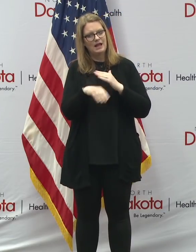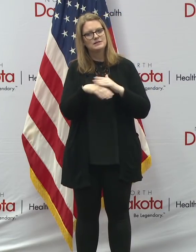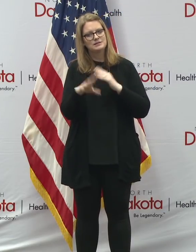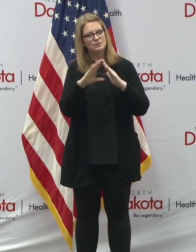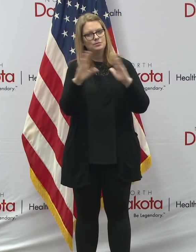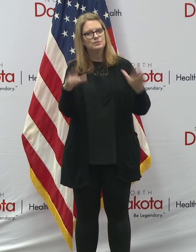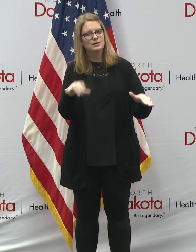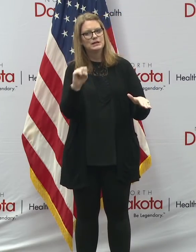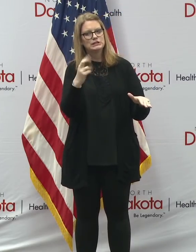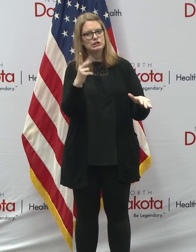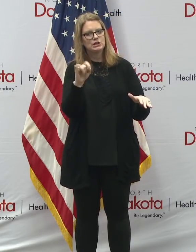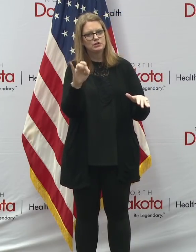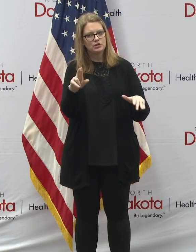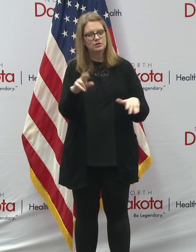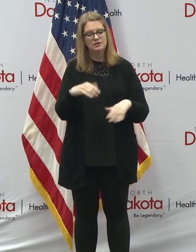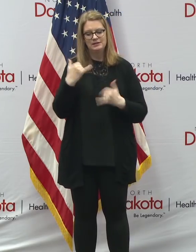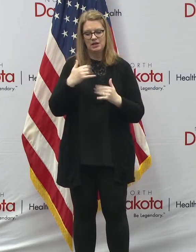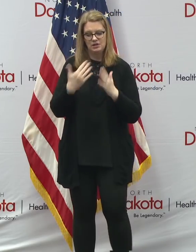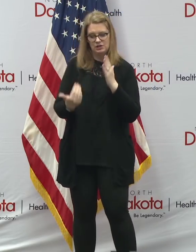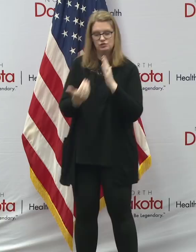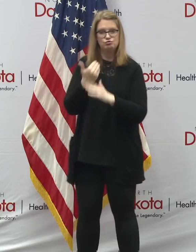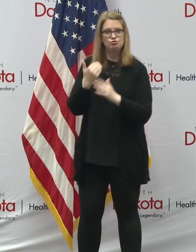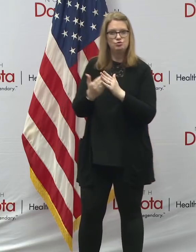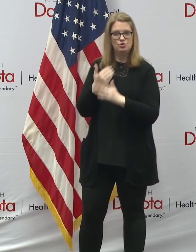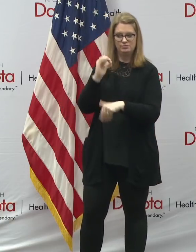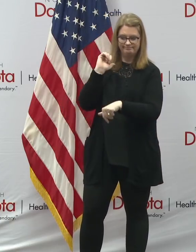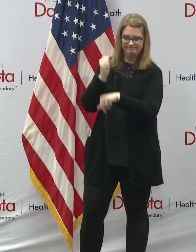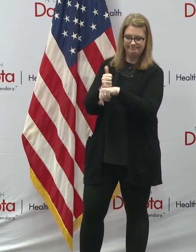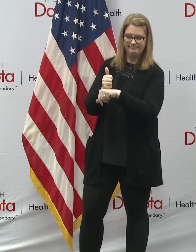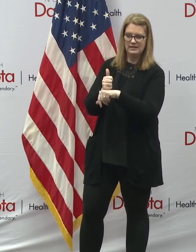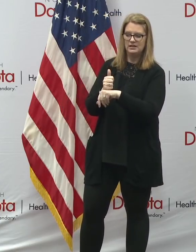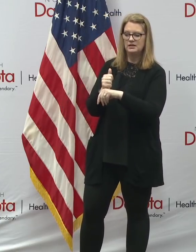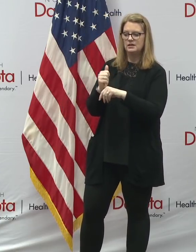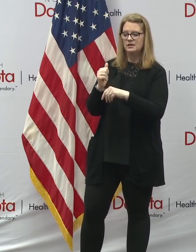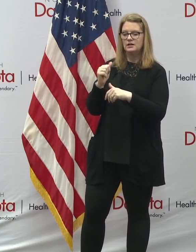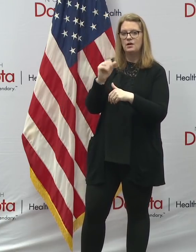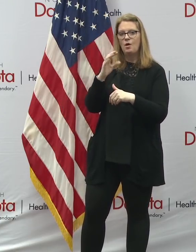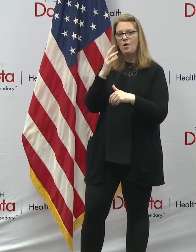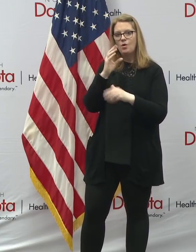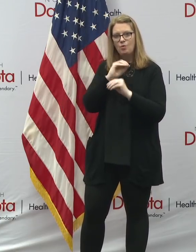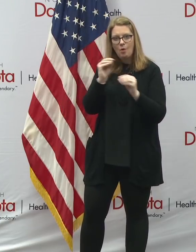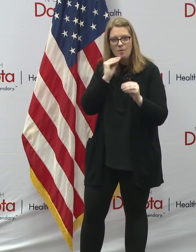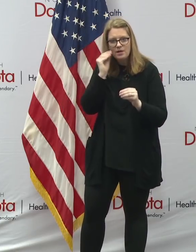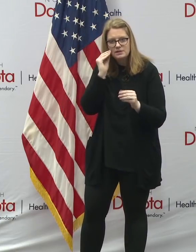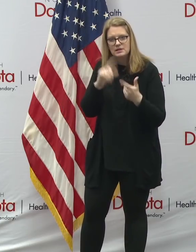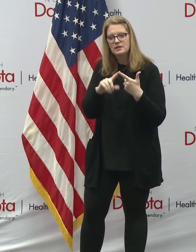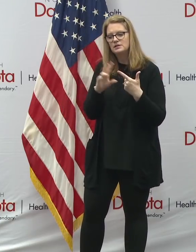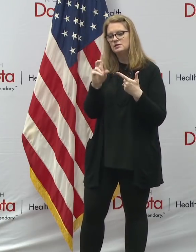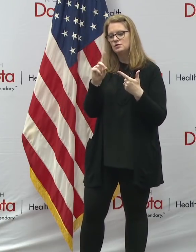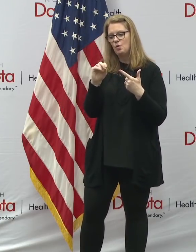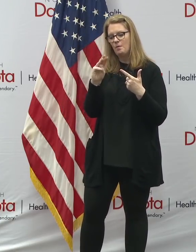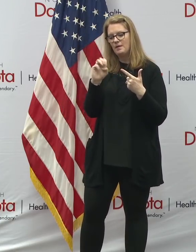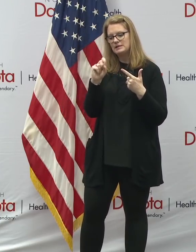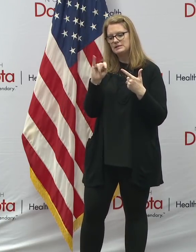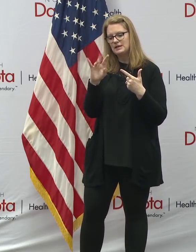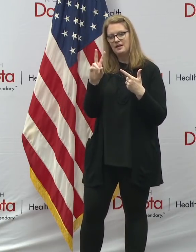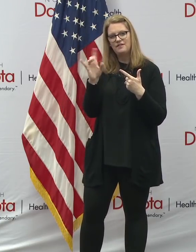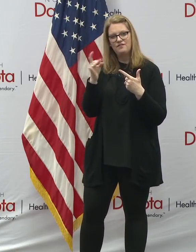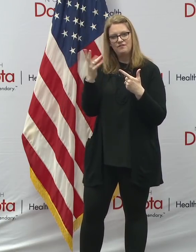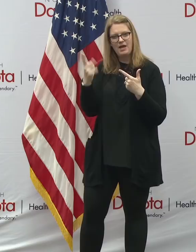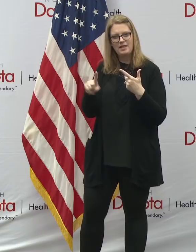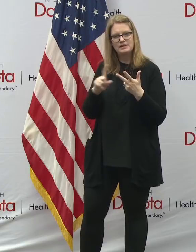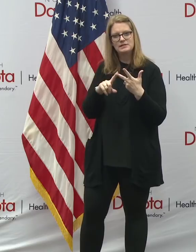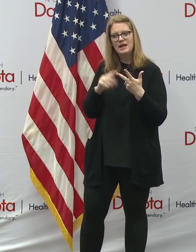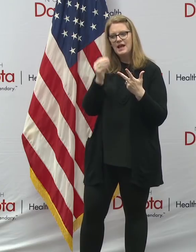Through the newly formed State Interagency Task Force on Homelessness, Domestic Violence, and Food Insecurity, we have